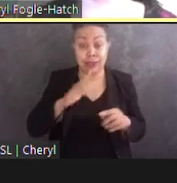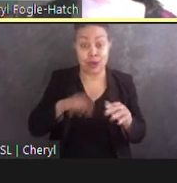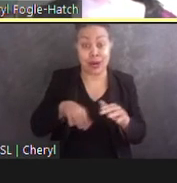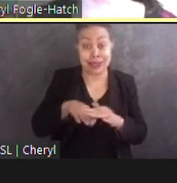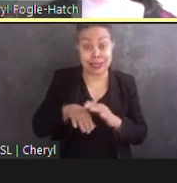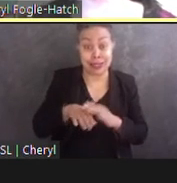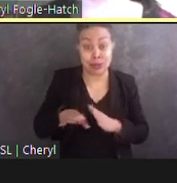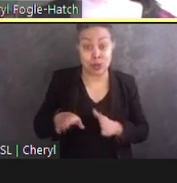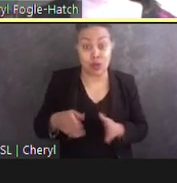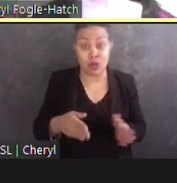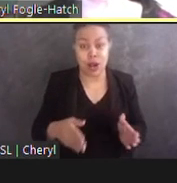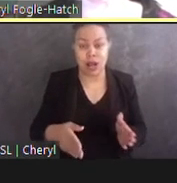are regularly underwater.